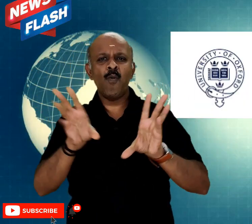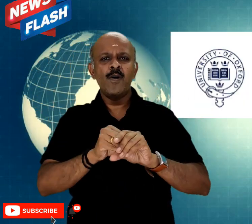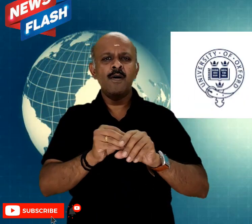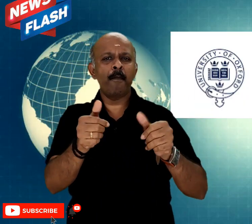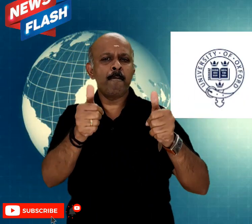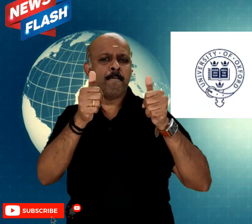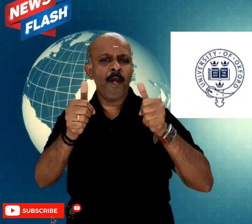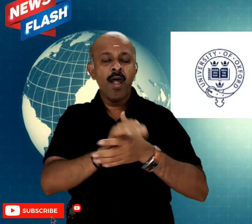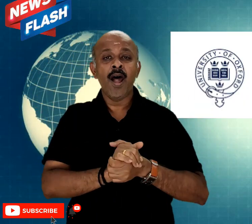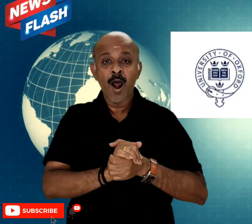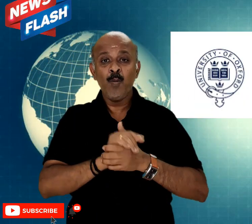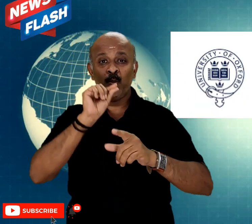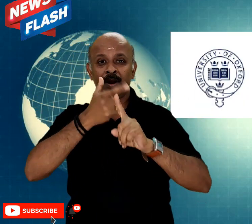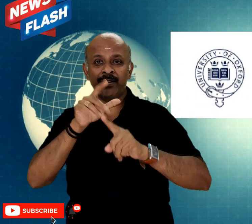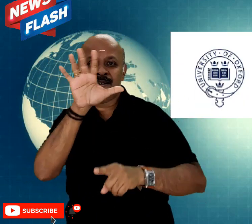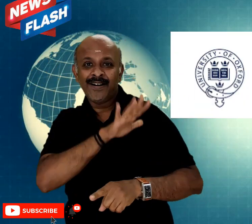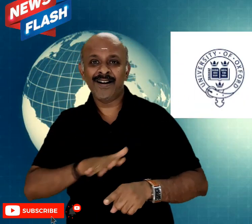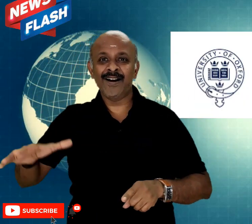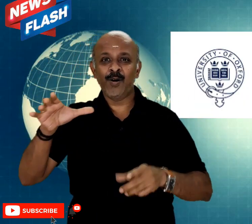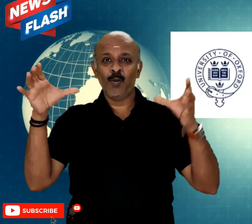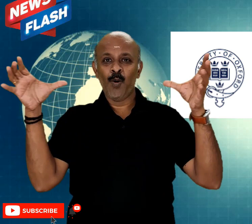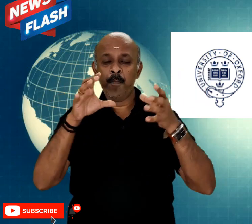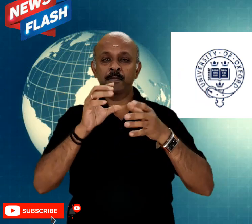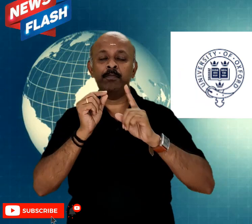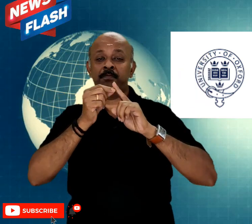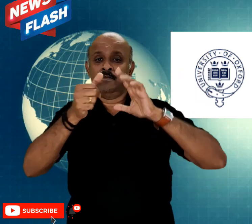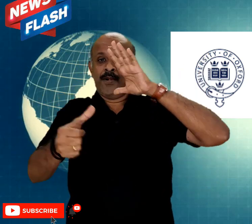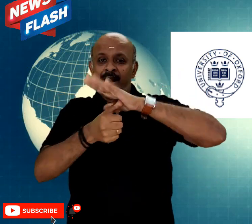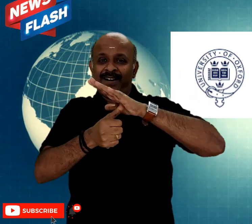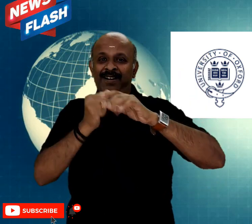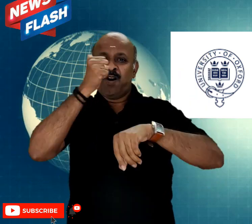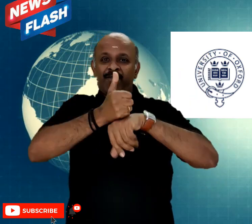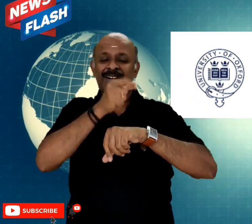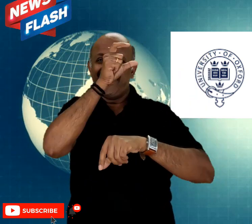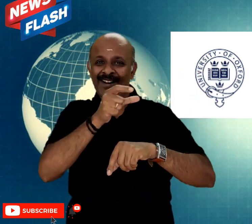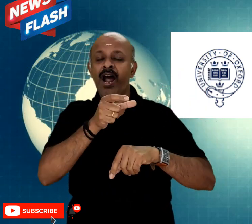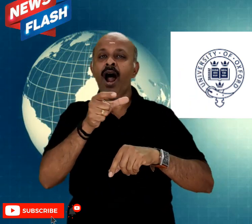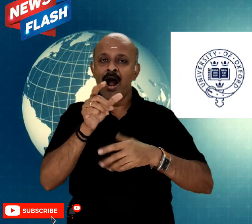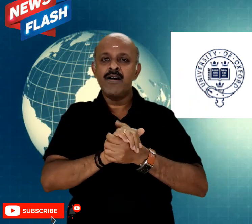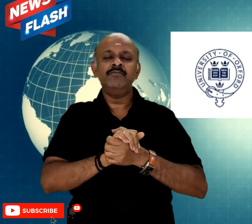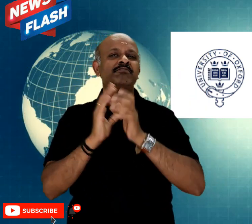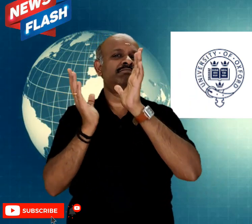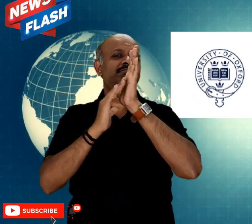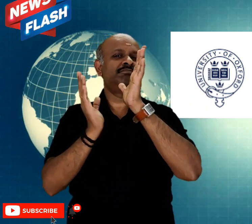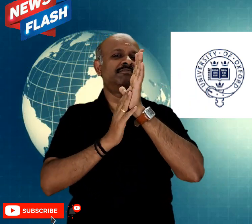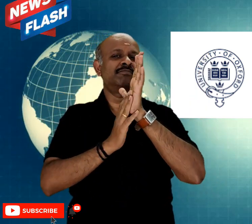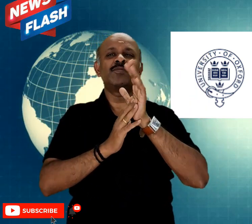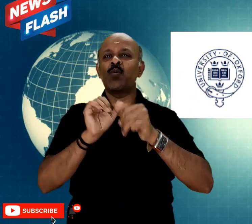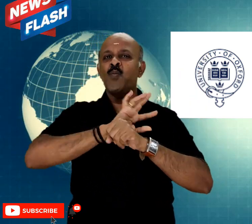By its success, the UK government ordered 100 million of doses for the country.